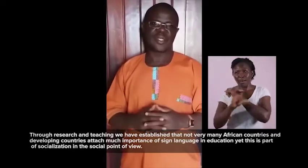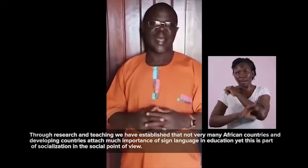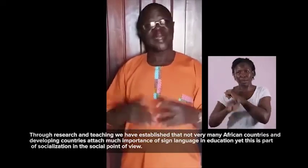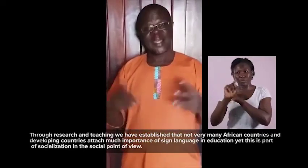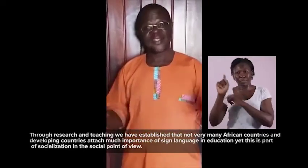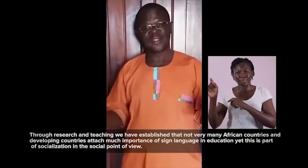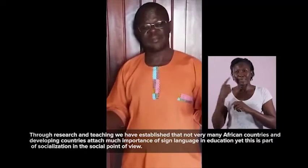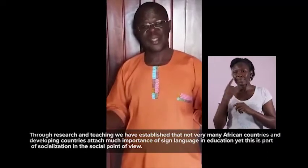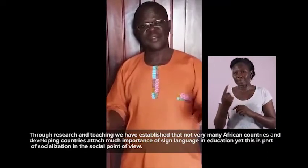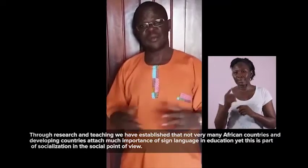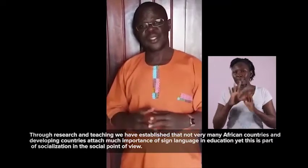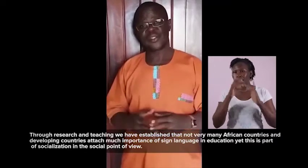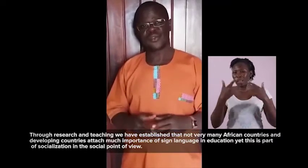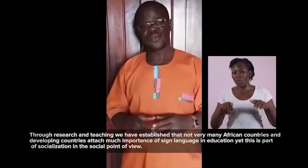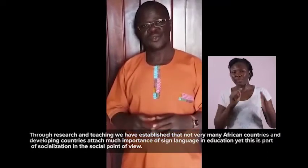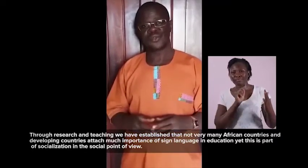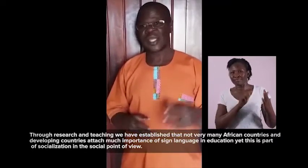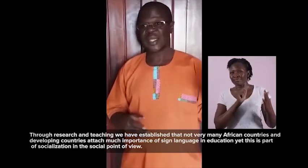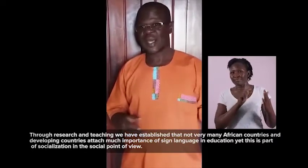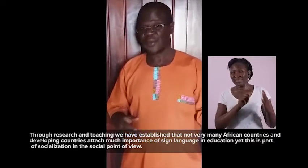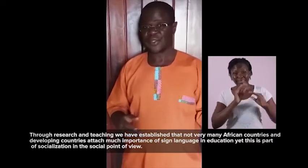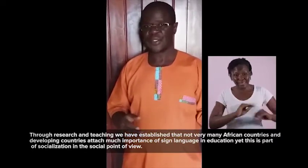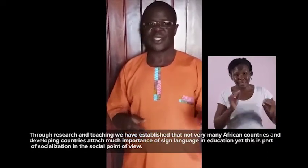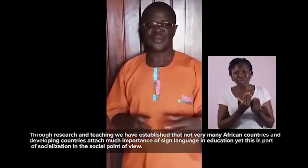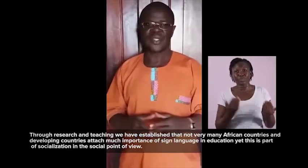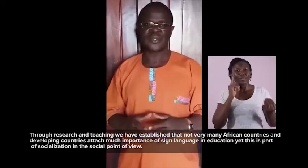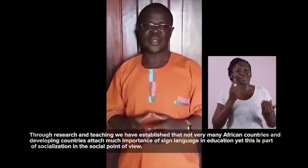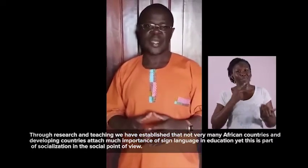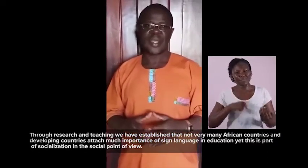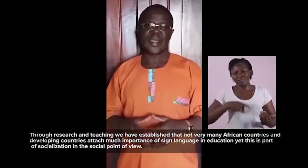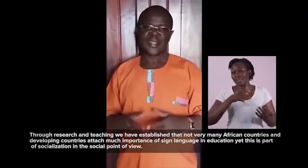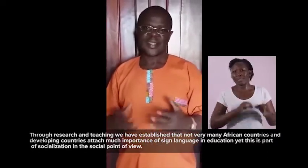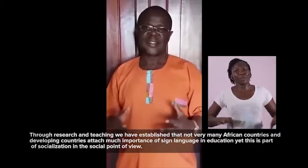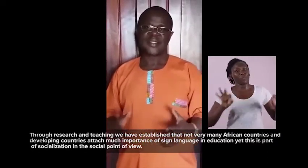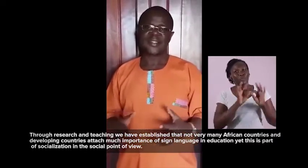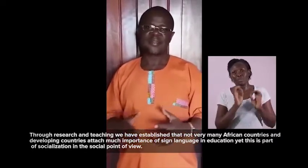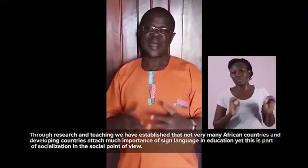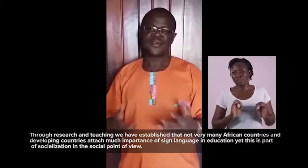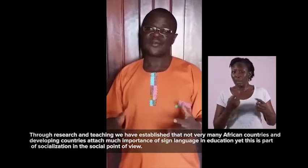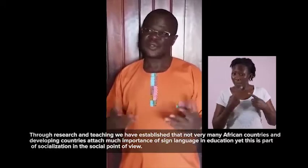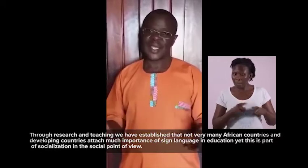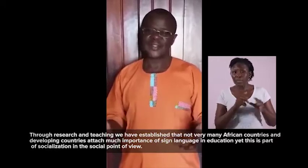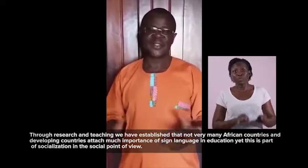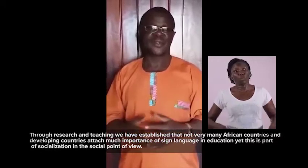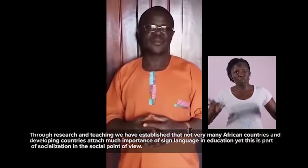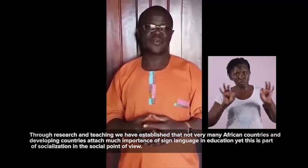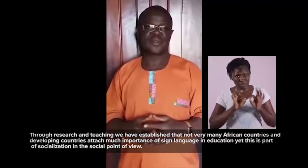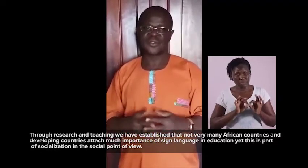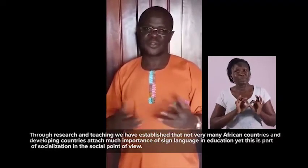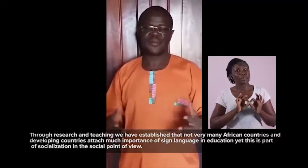attach much importance to sign language in education. Yet, this is part of socialization, from the social